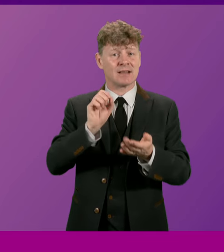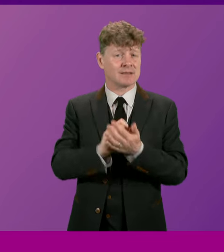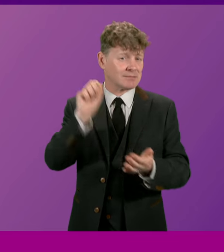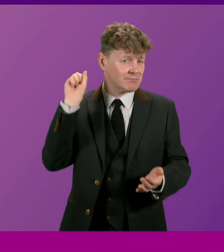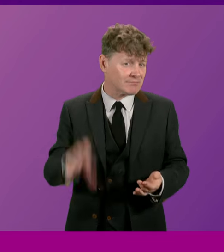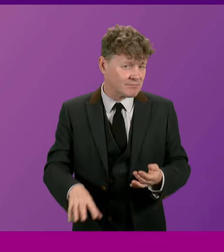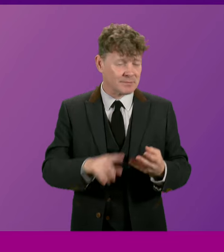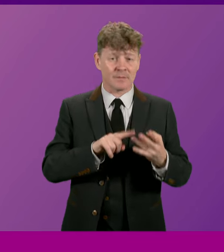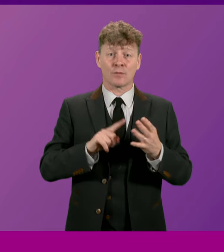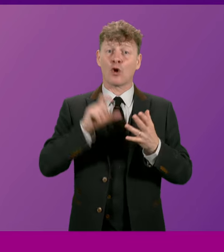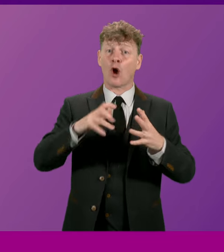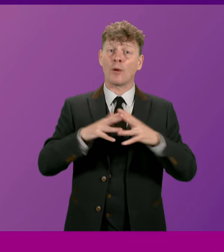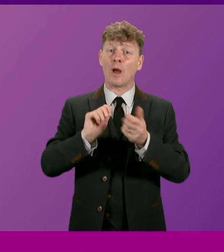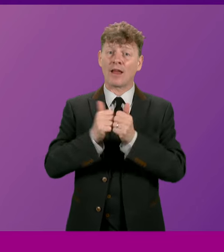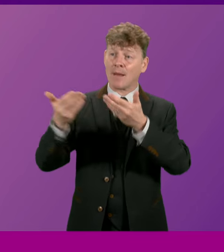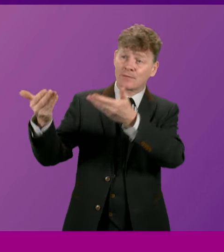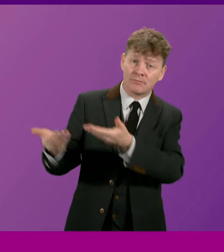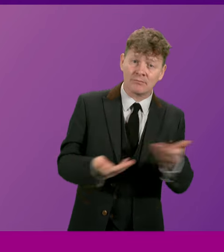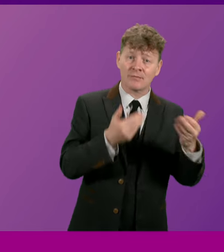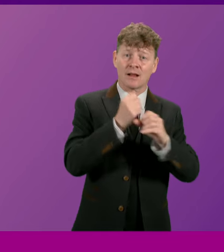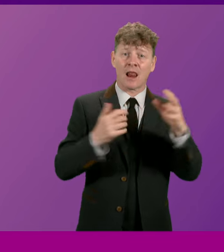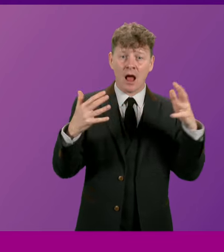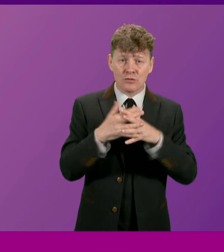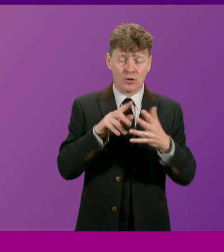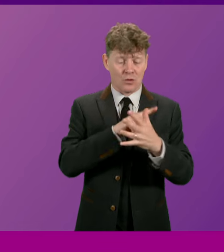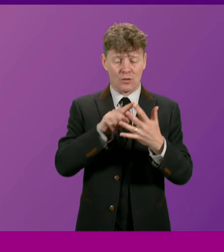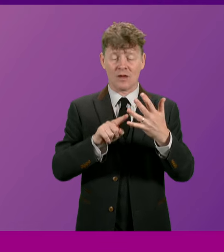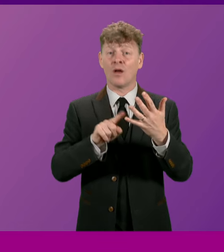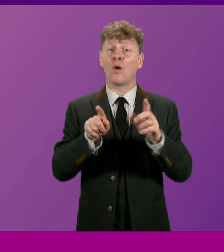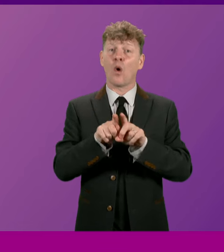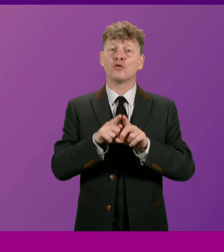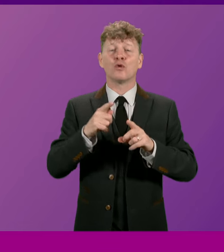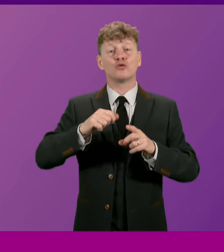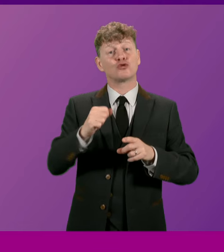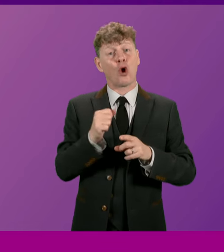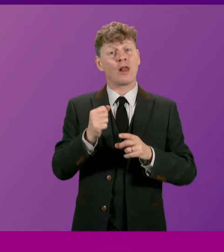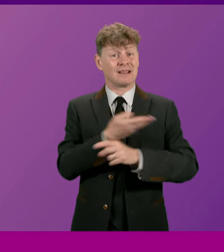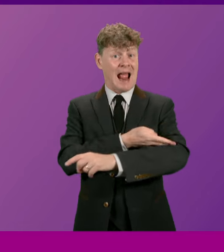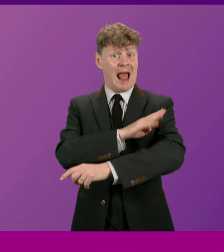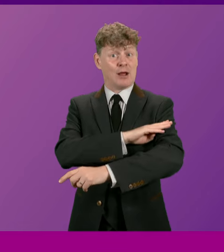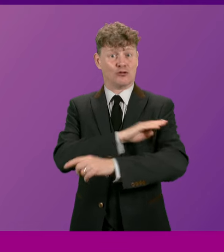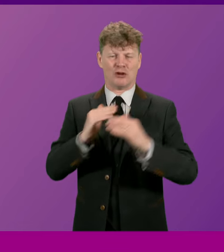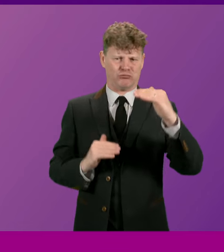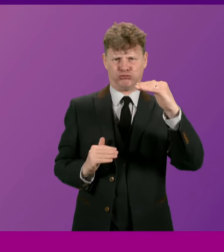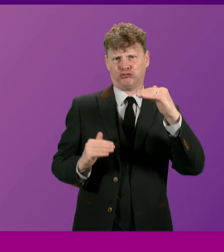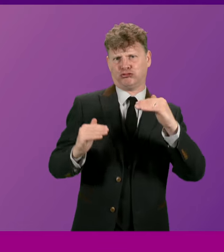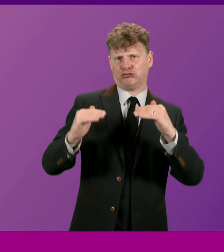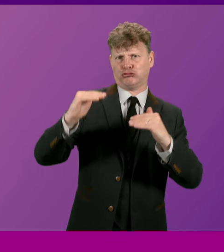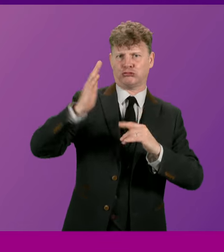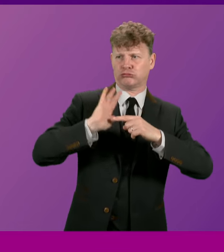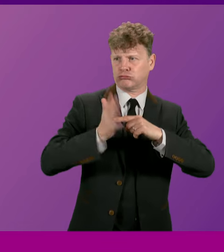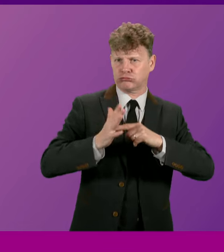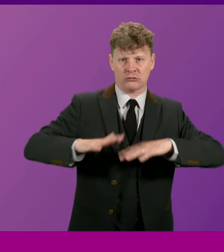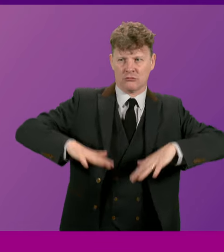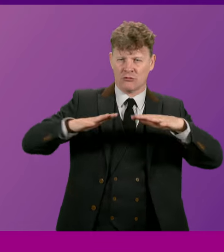hosting the Commonwealth Games in Glasgow, and harnessing Scotland's green energy potential to position Scotland to take full